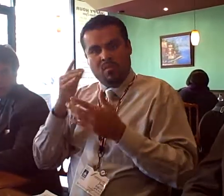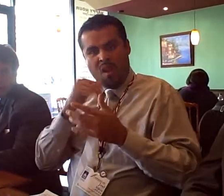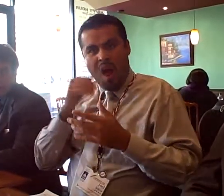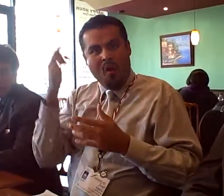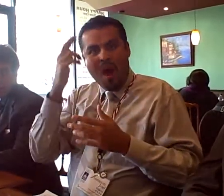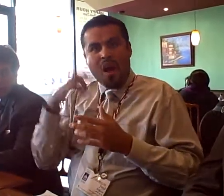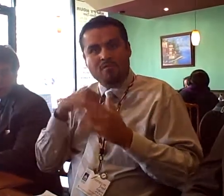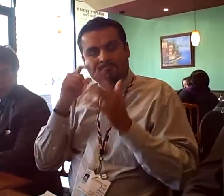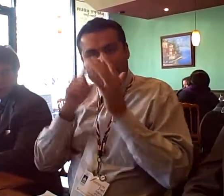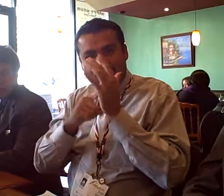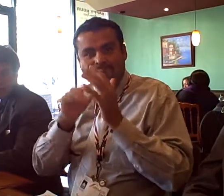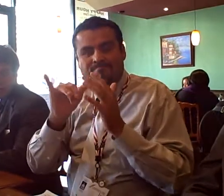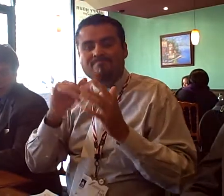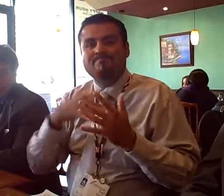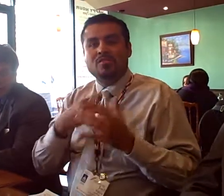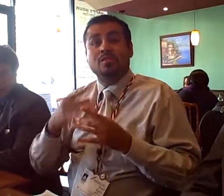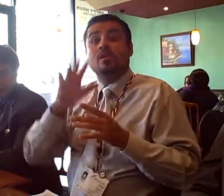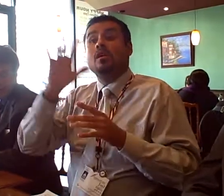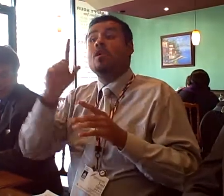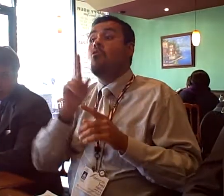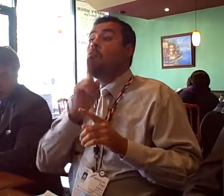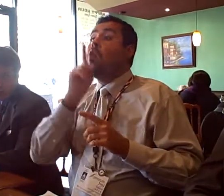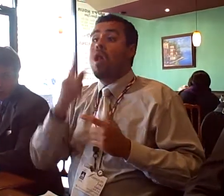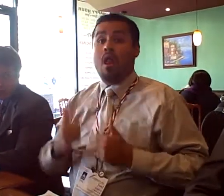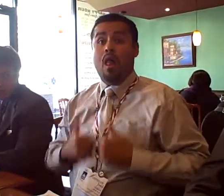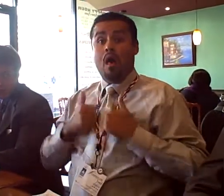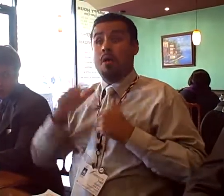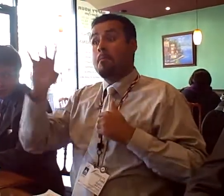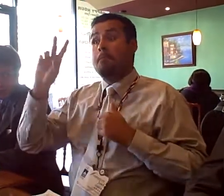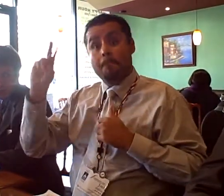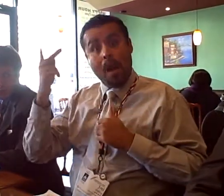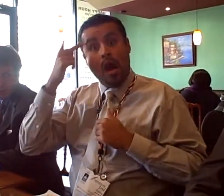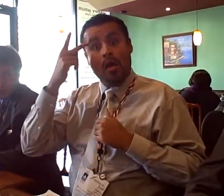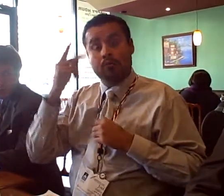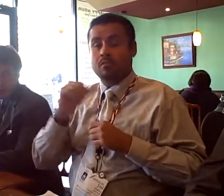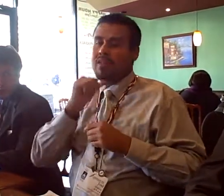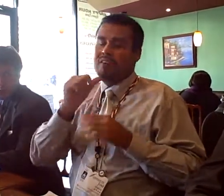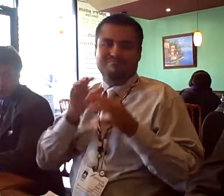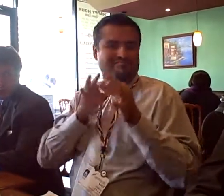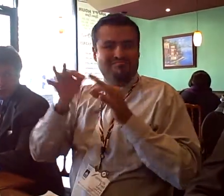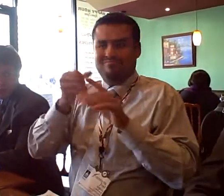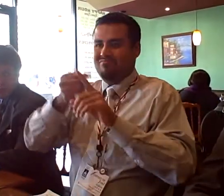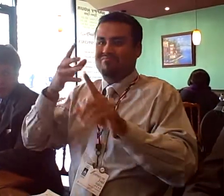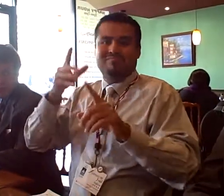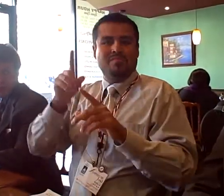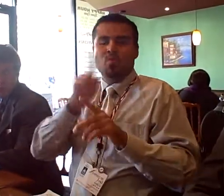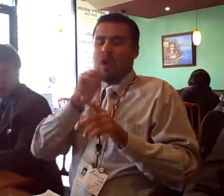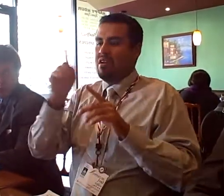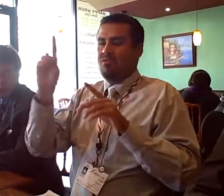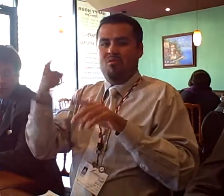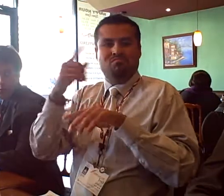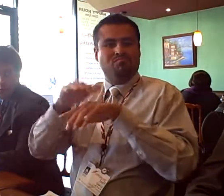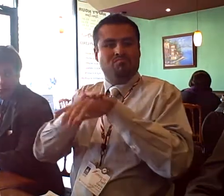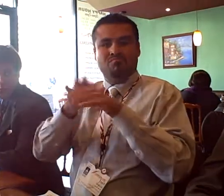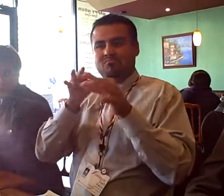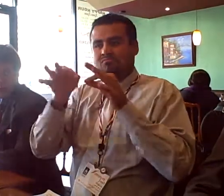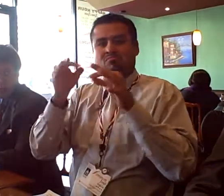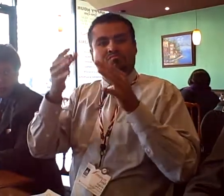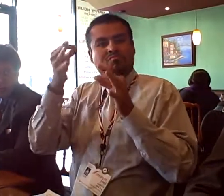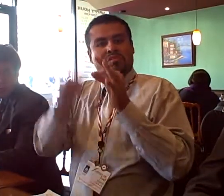And what picture did you see? I thought about a picture behind the statue. The students put on the statue. First of the other group shot, I